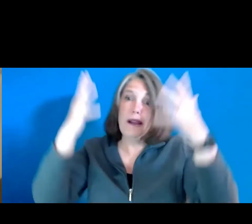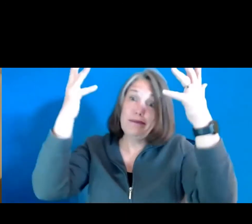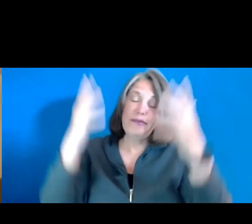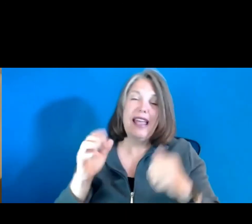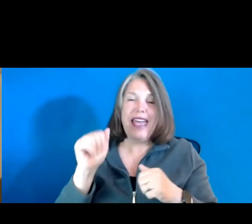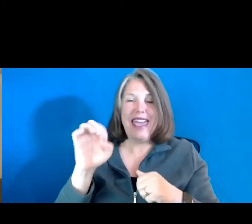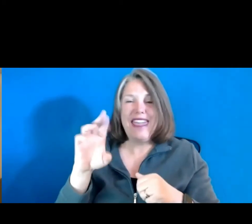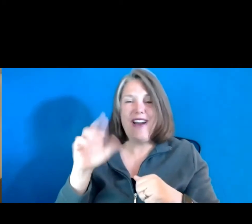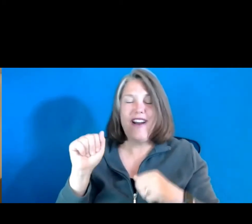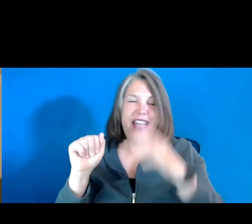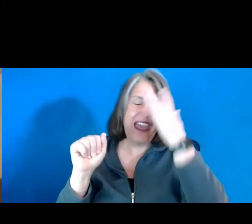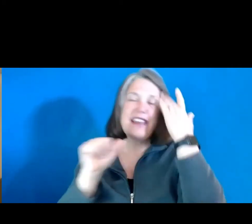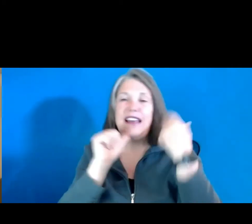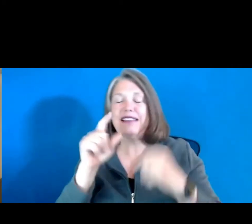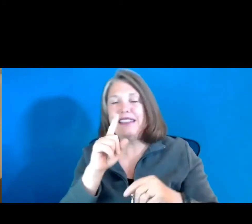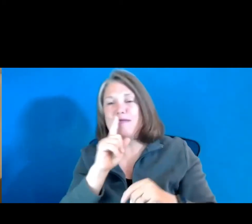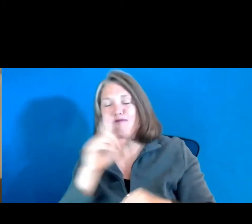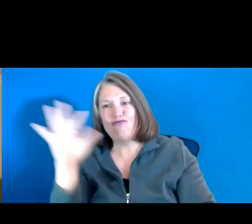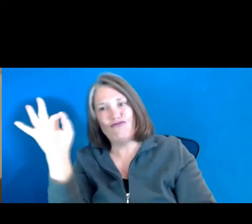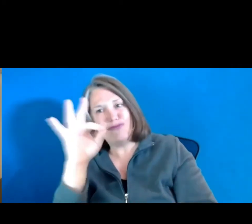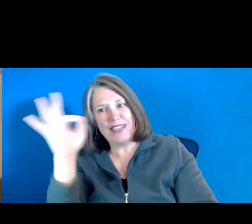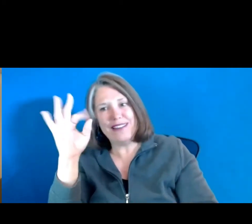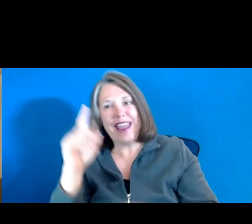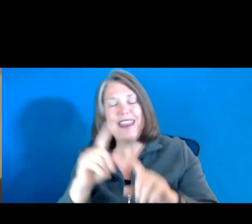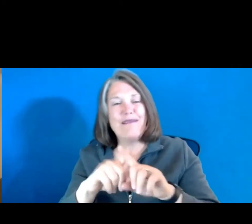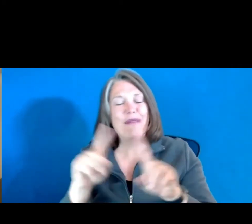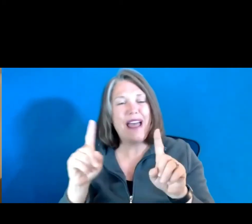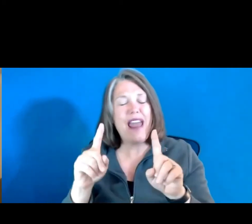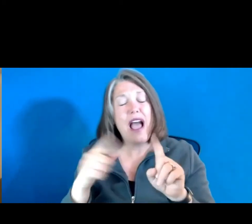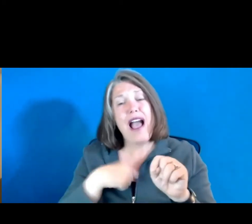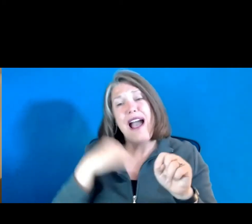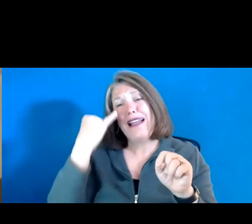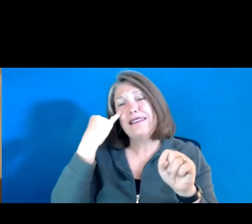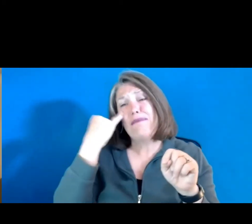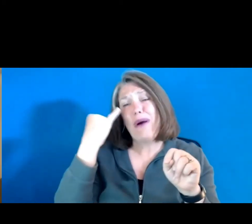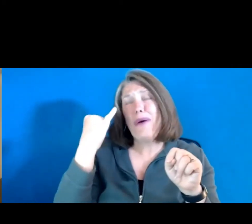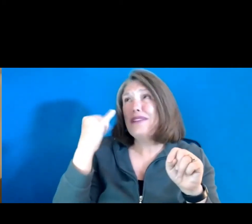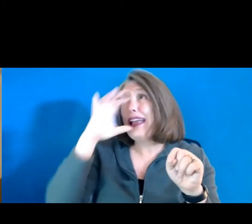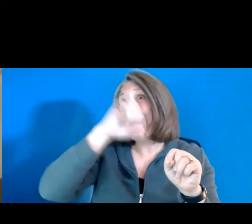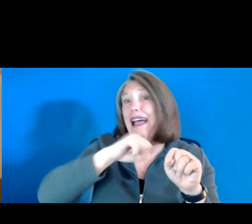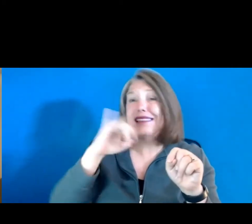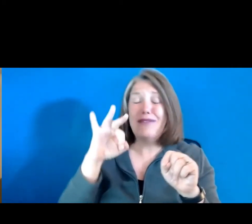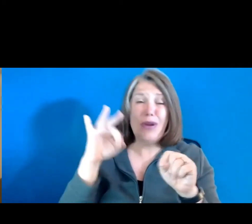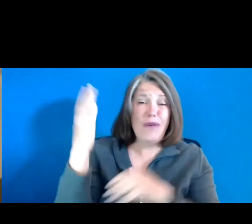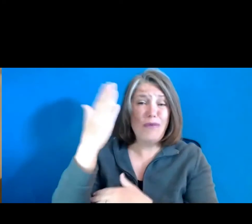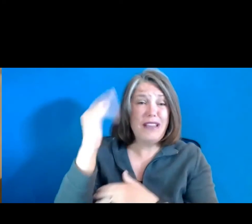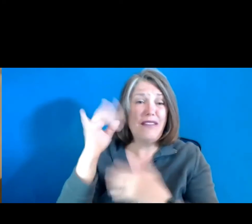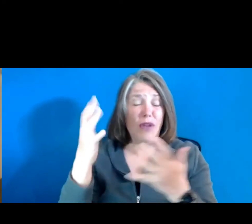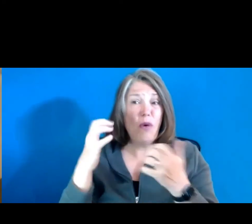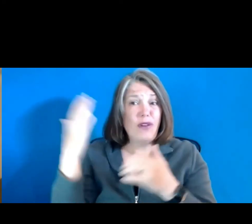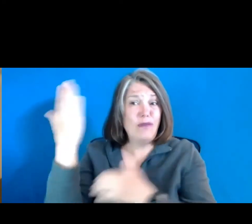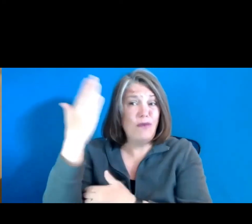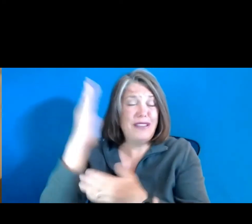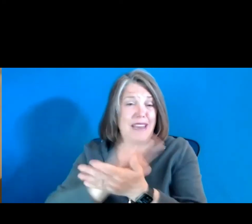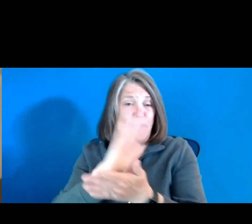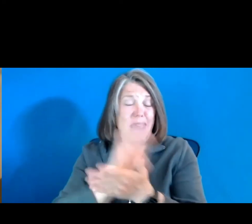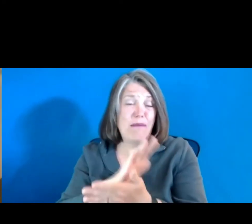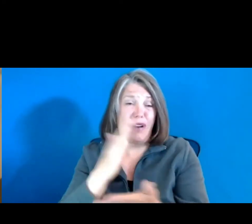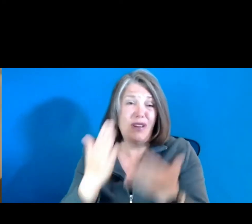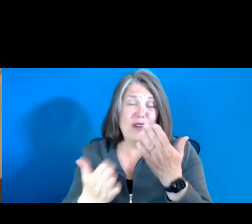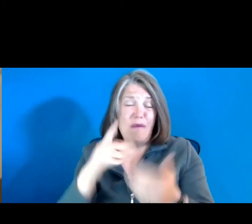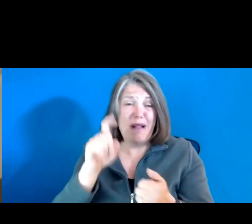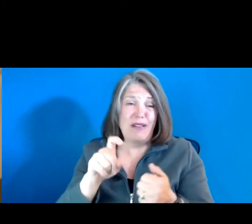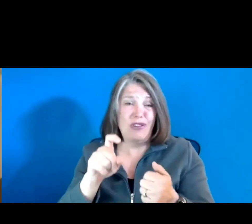doesn't dictate it, other than, I suppose, if you were presenting, if you really want to present a paper, you should probably have